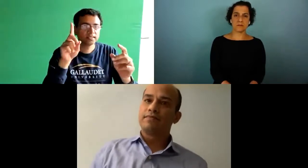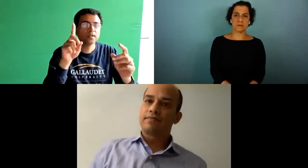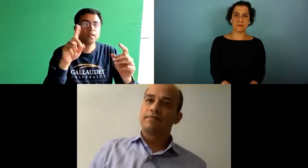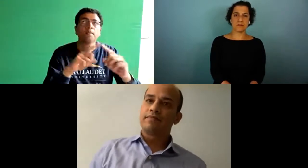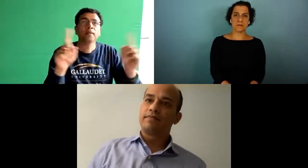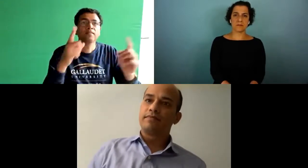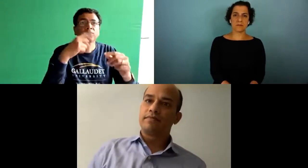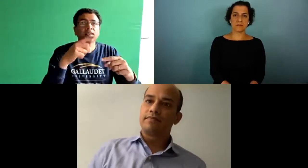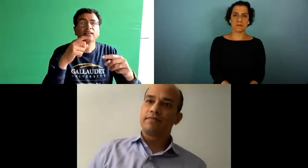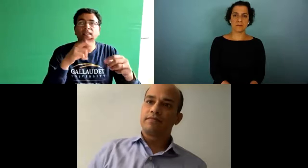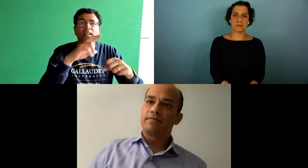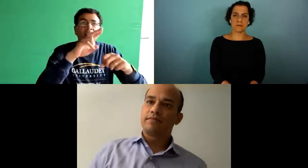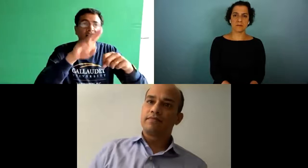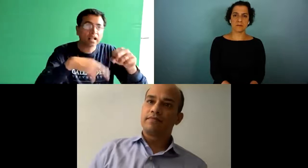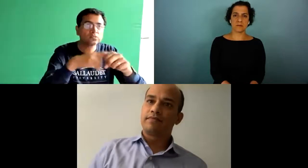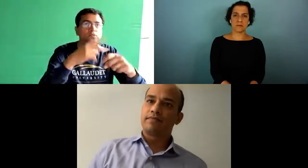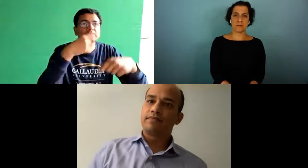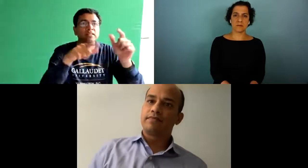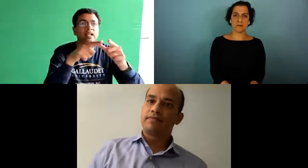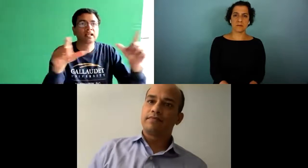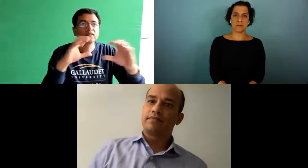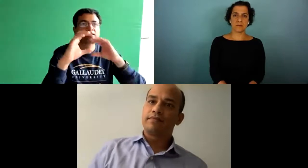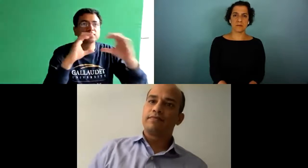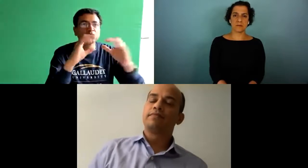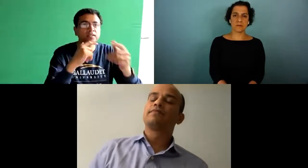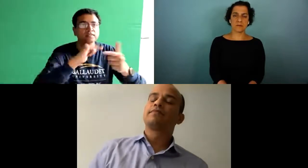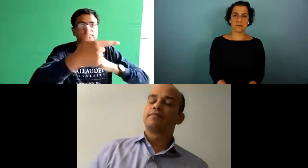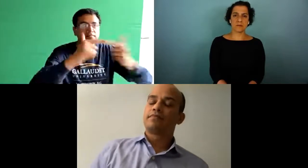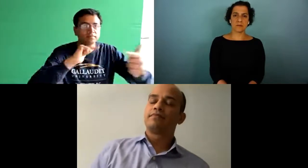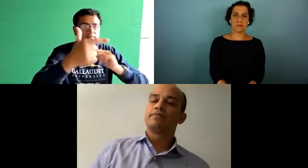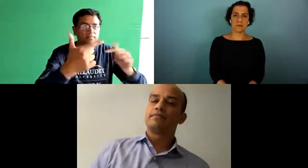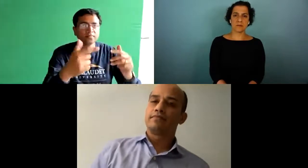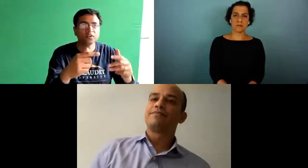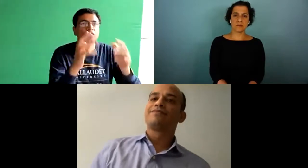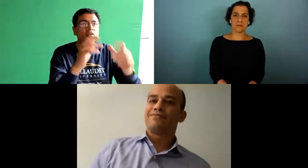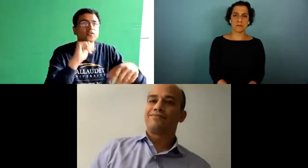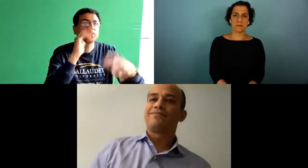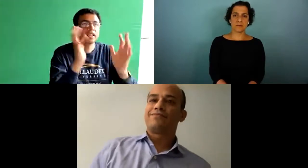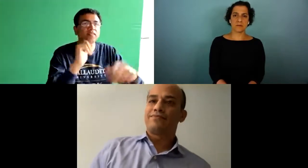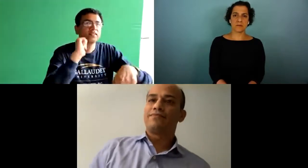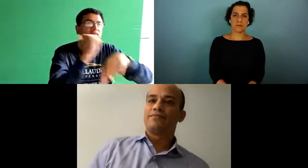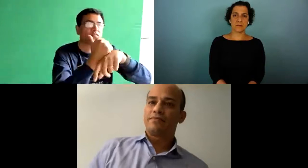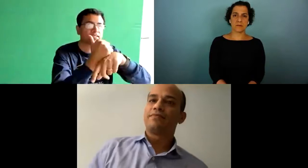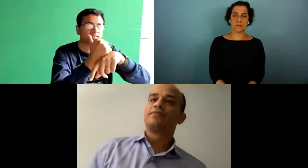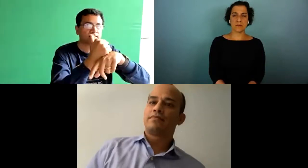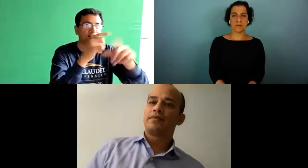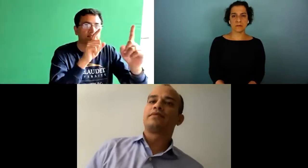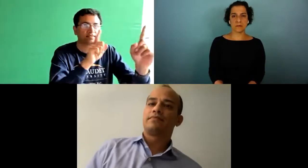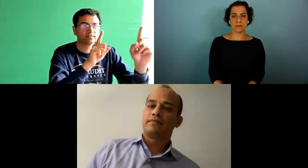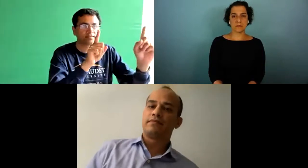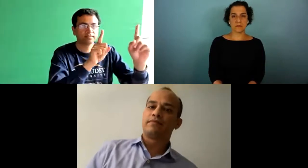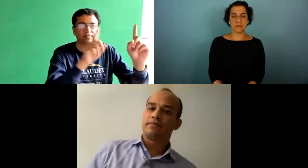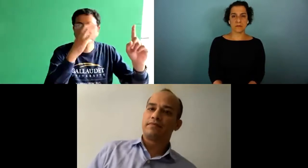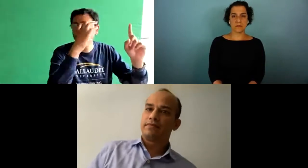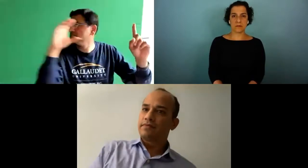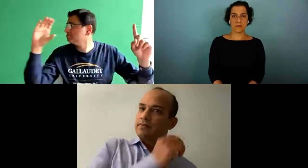audio is 360 degrees but for natural sign language communication it would